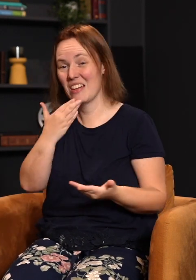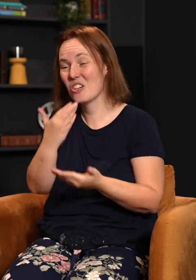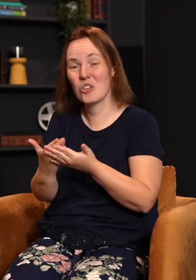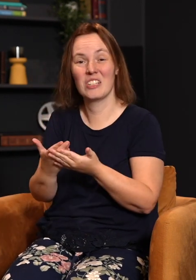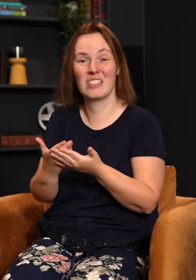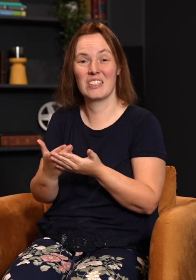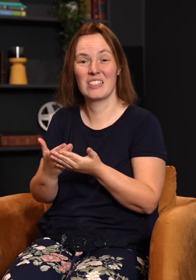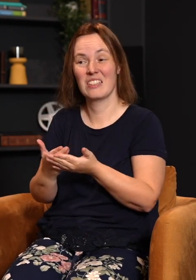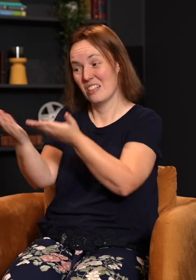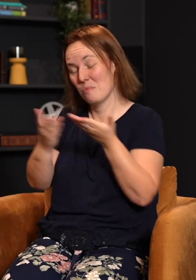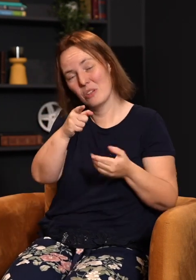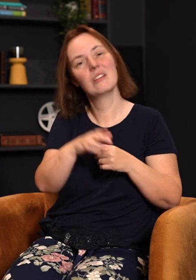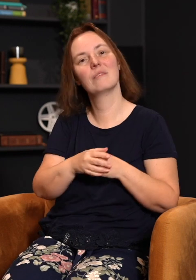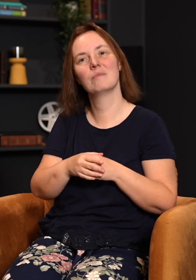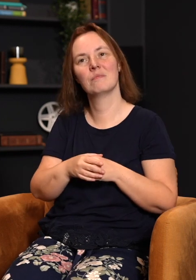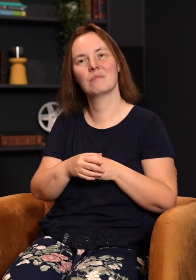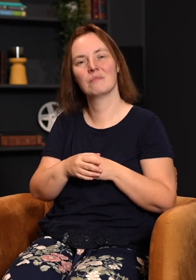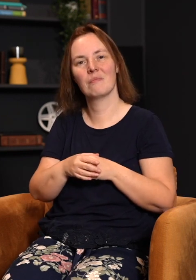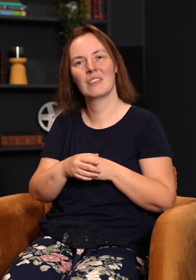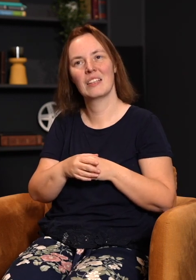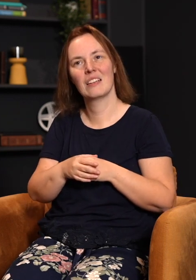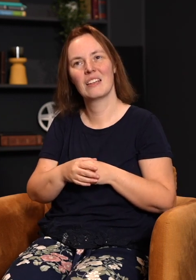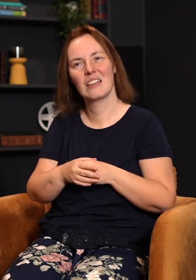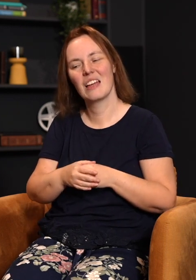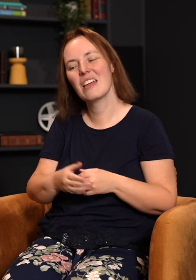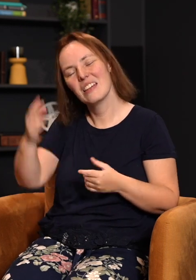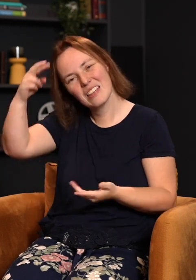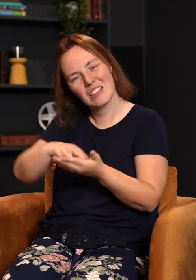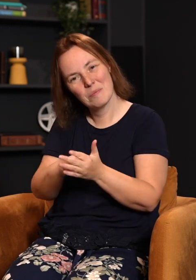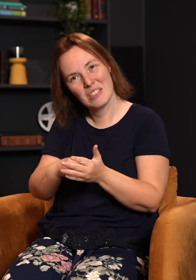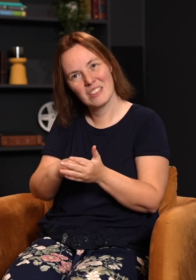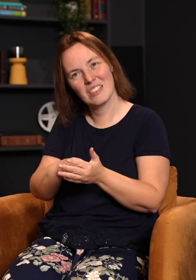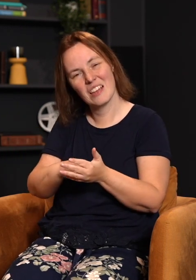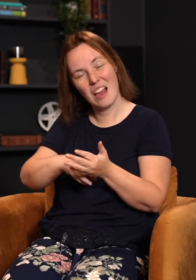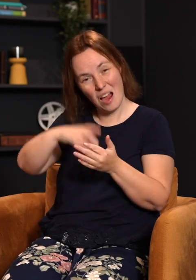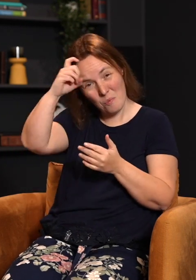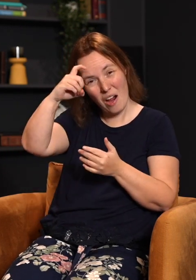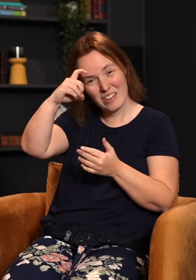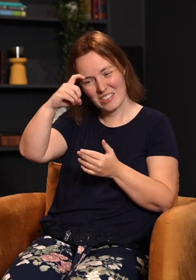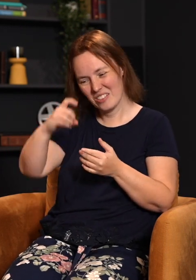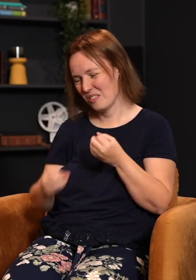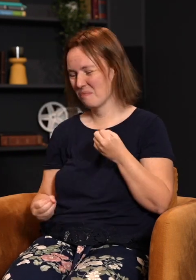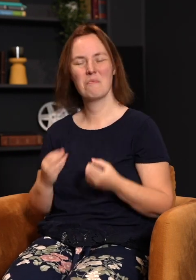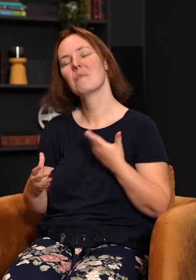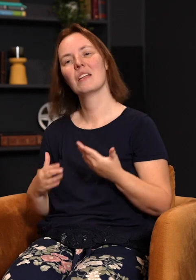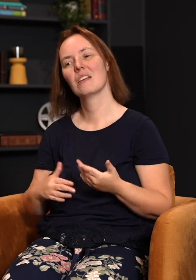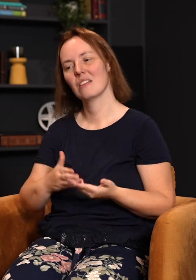doesn't mean that I'm sheltered because I know there's evil but don't participate in it. It just means I'm wise. There are a lot of things as a young person growing